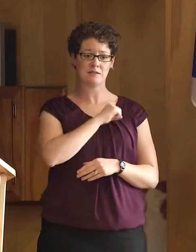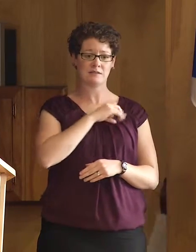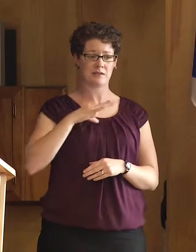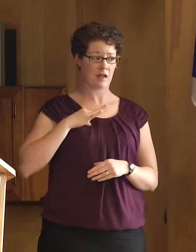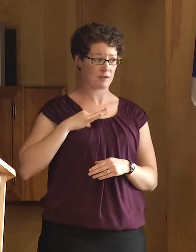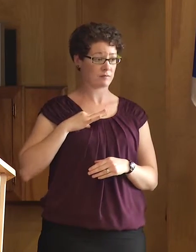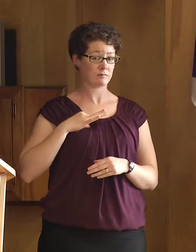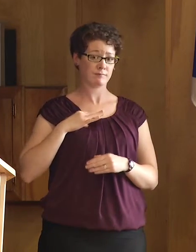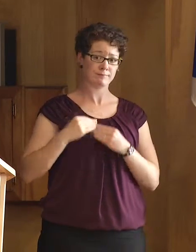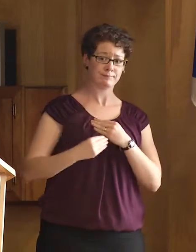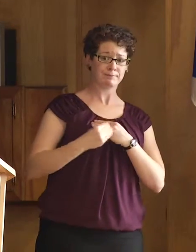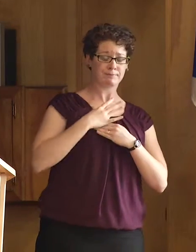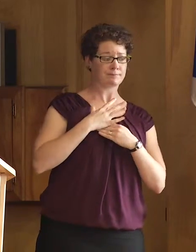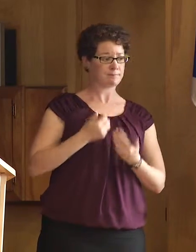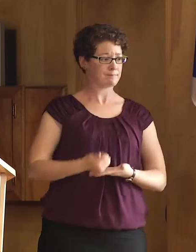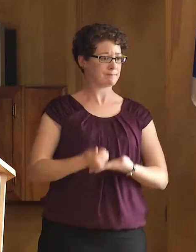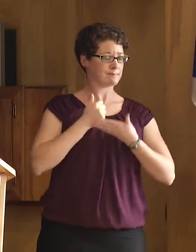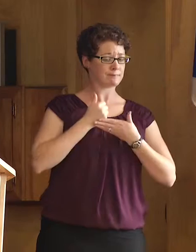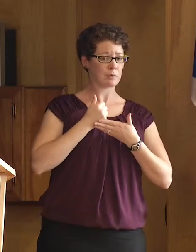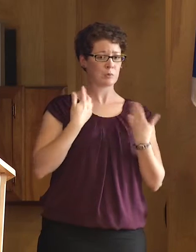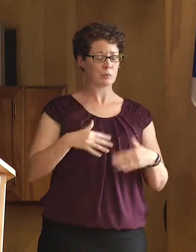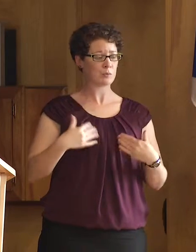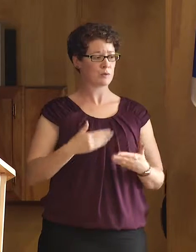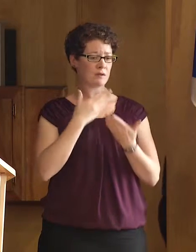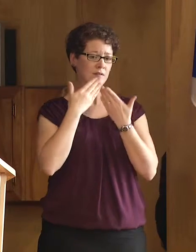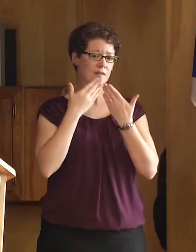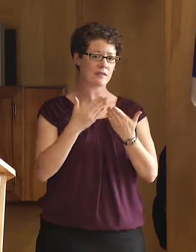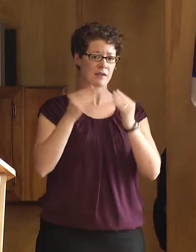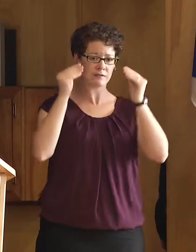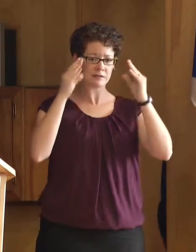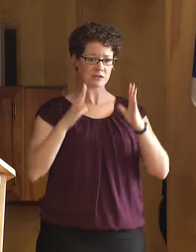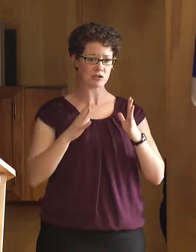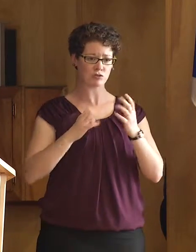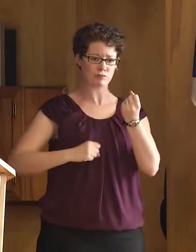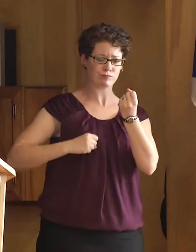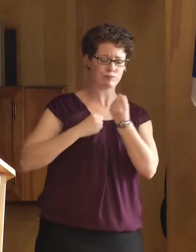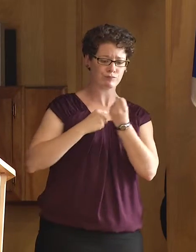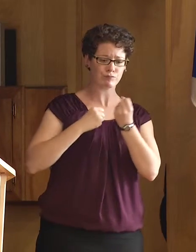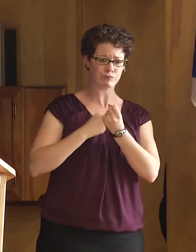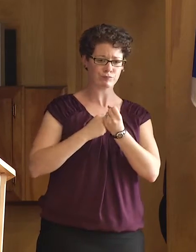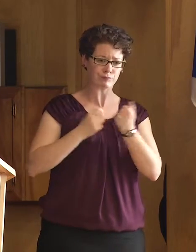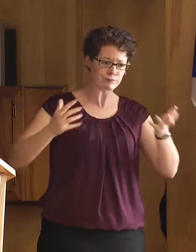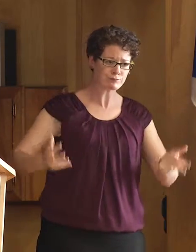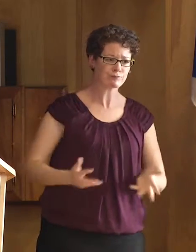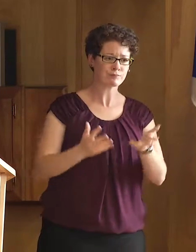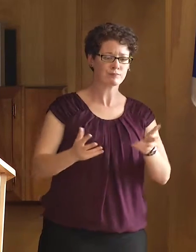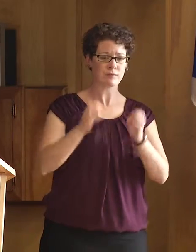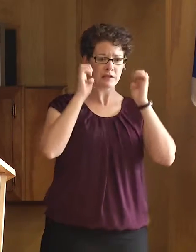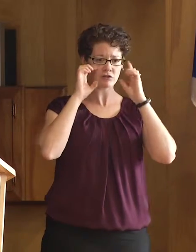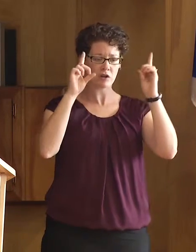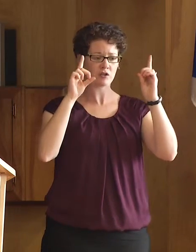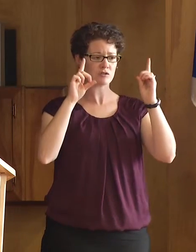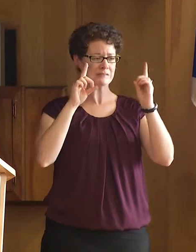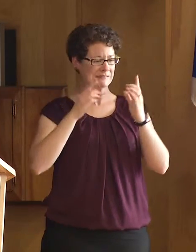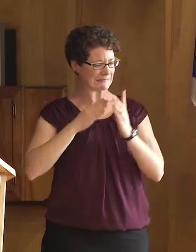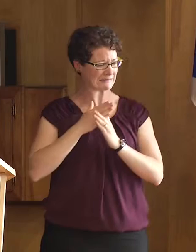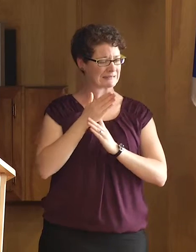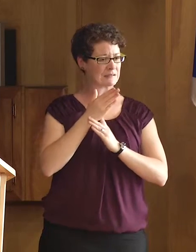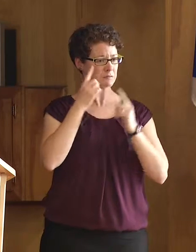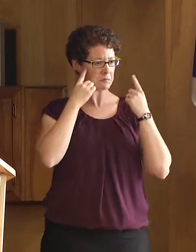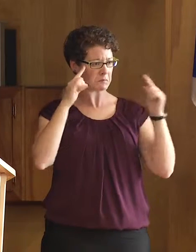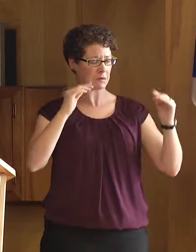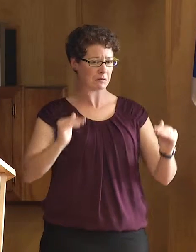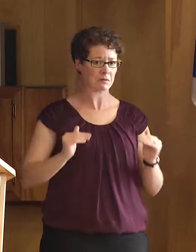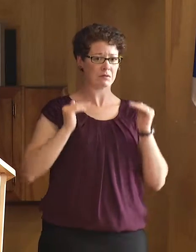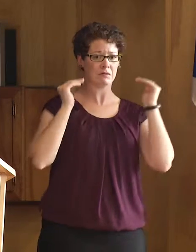through our defining moments. Thank you to the instructors who have stood by us, nurtured our education, pushed us to excel in spite